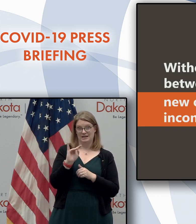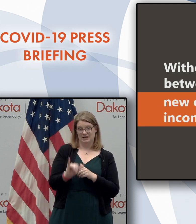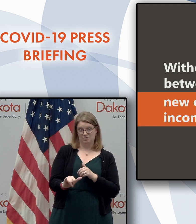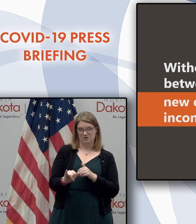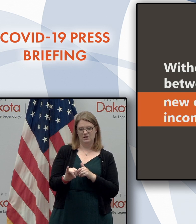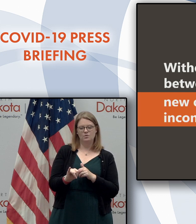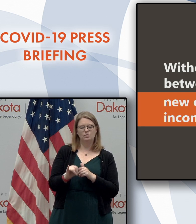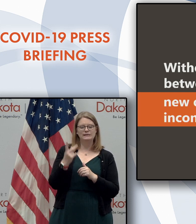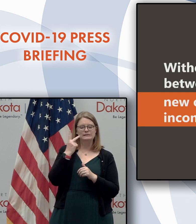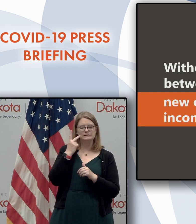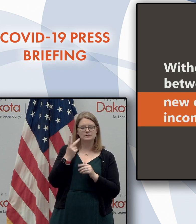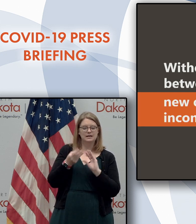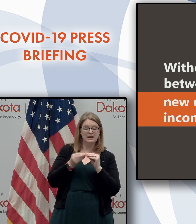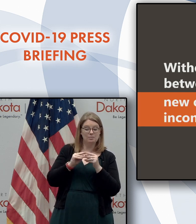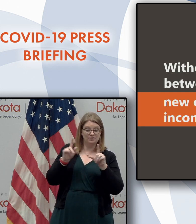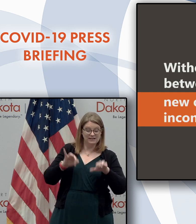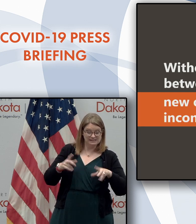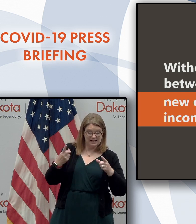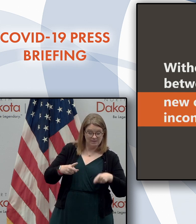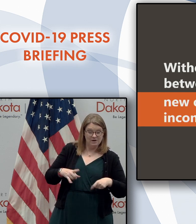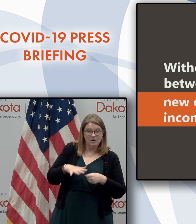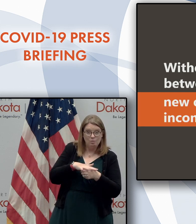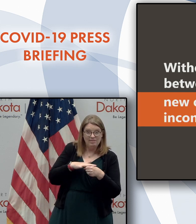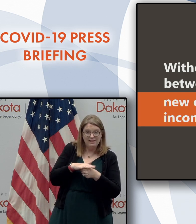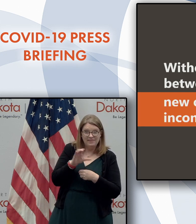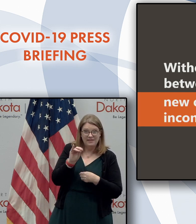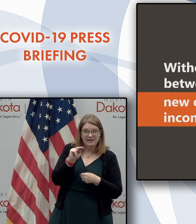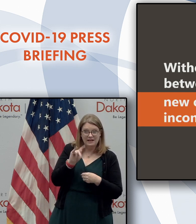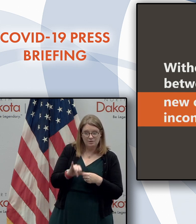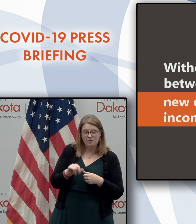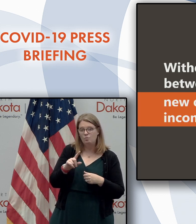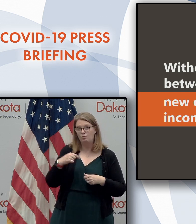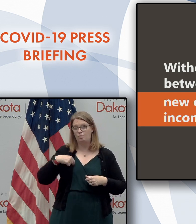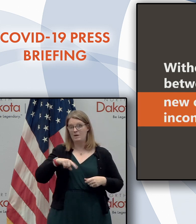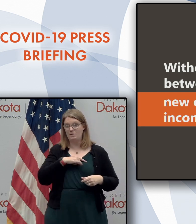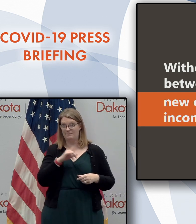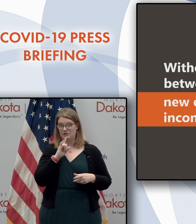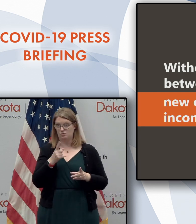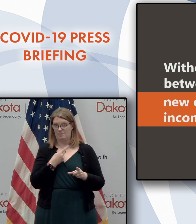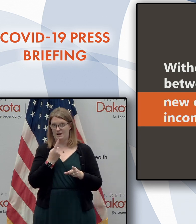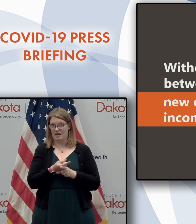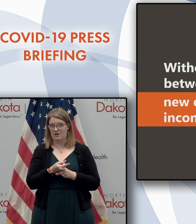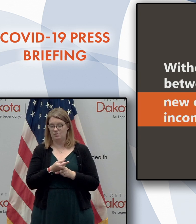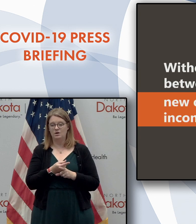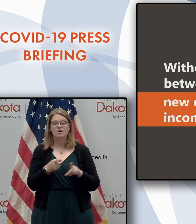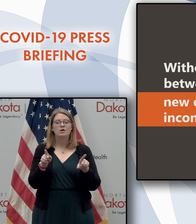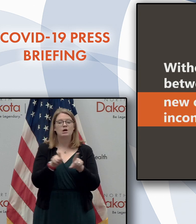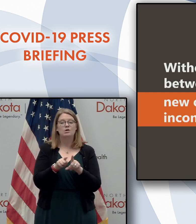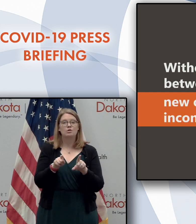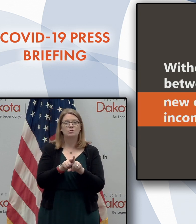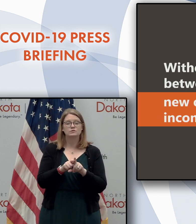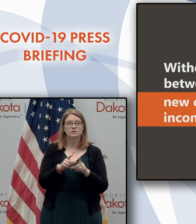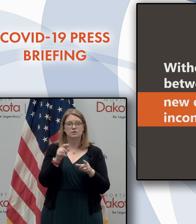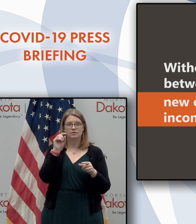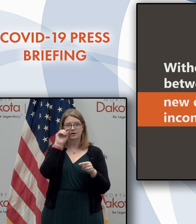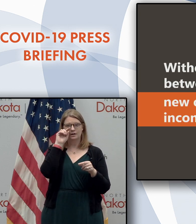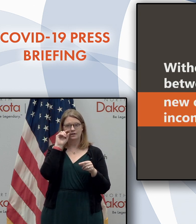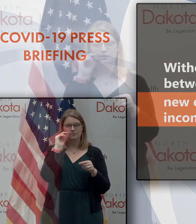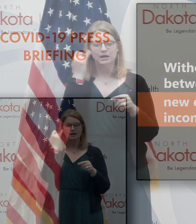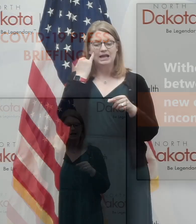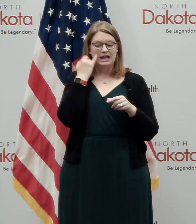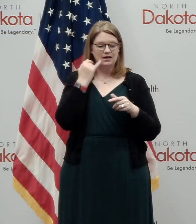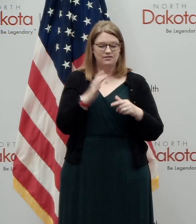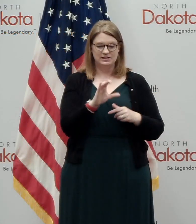on in that county to make sure that we're being accurate. And then we also, as part of our work, if we have a low